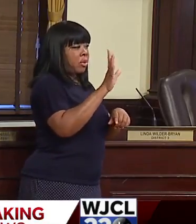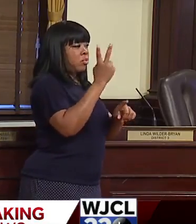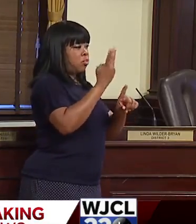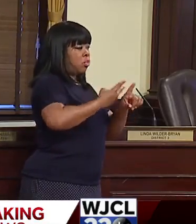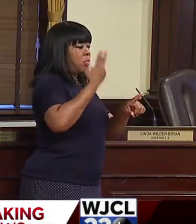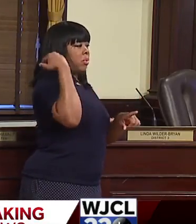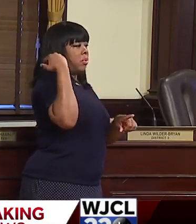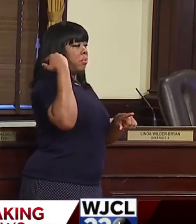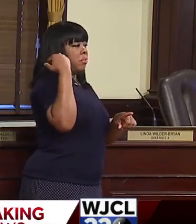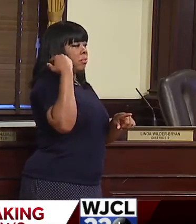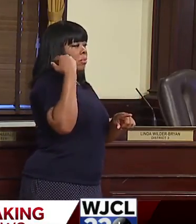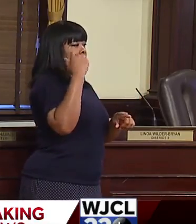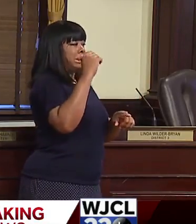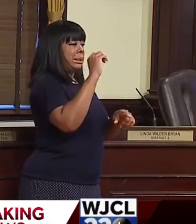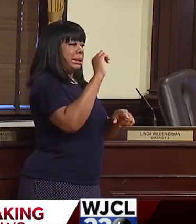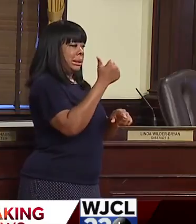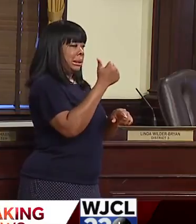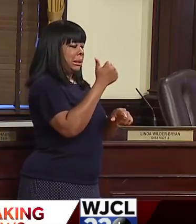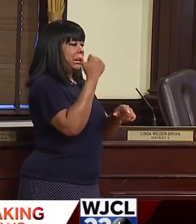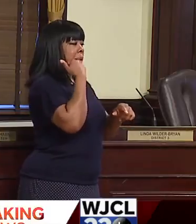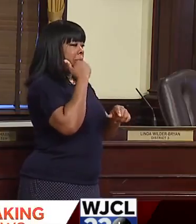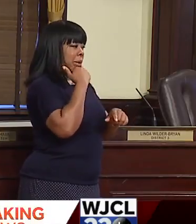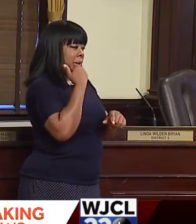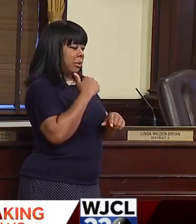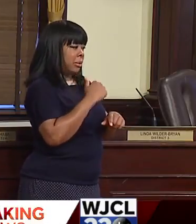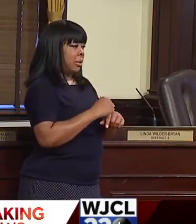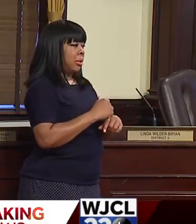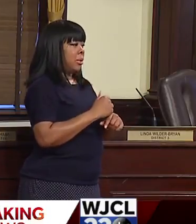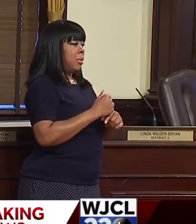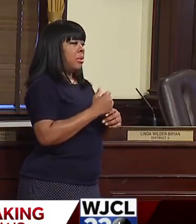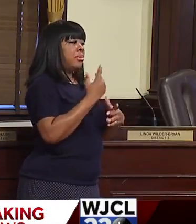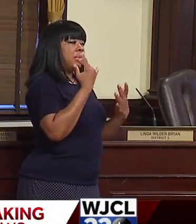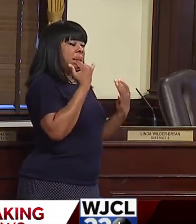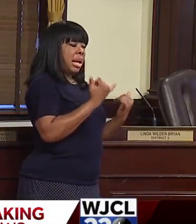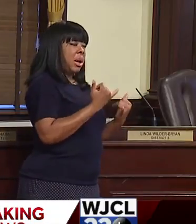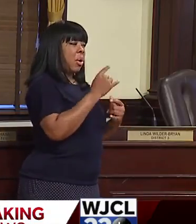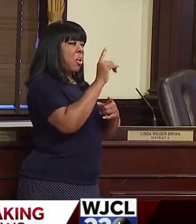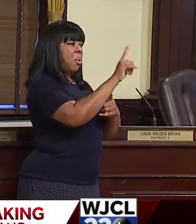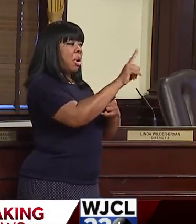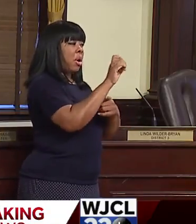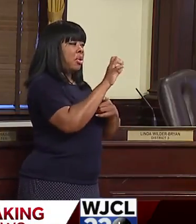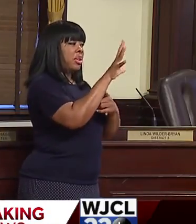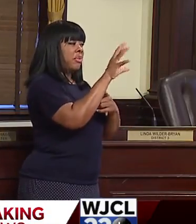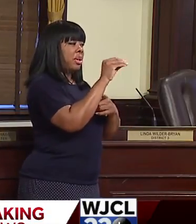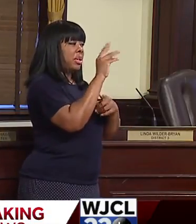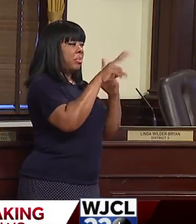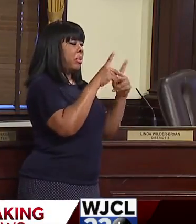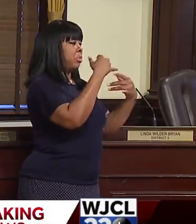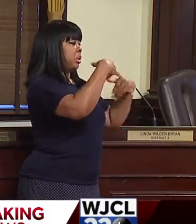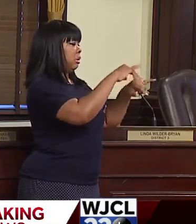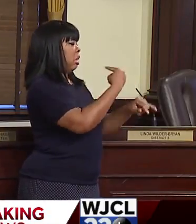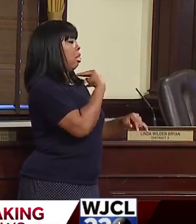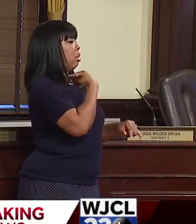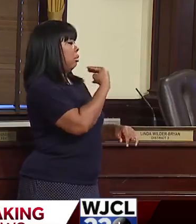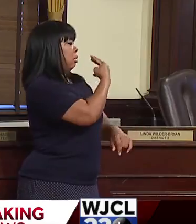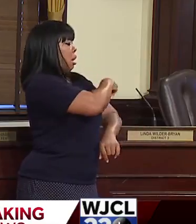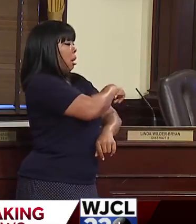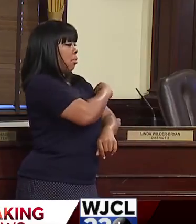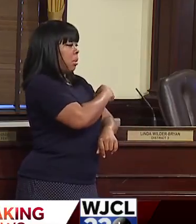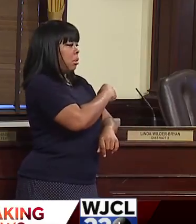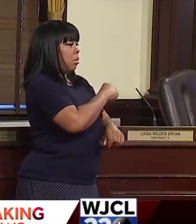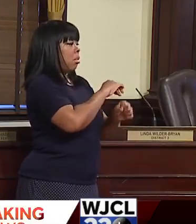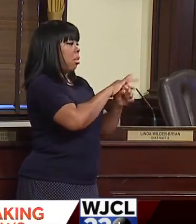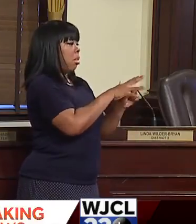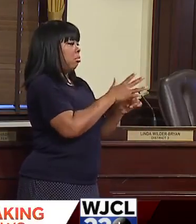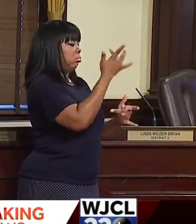ago, it was just 10. More than 150 people are still hospitalized in chatham. Chatham with